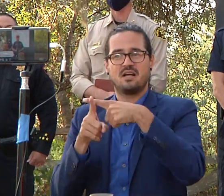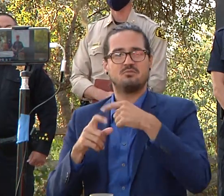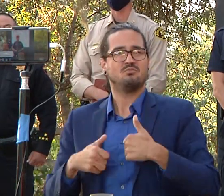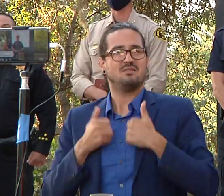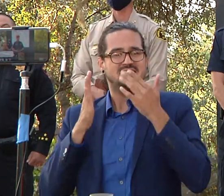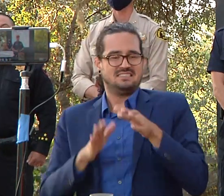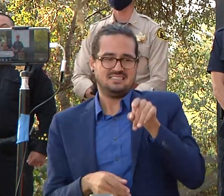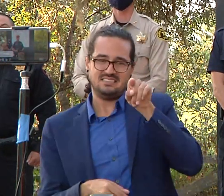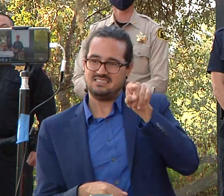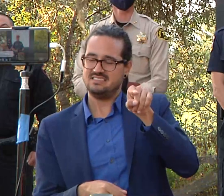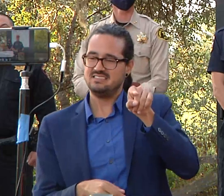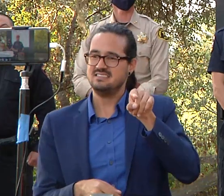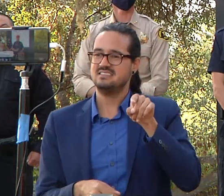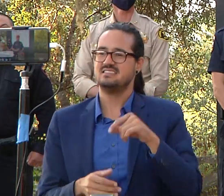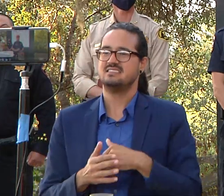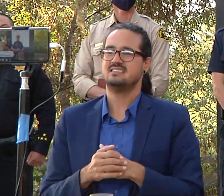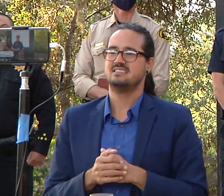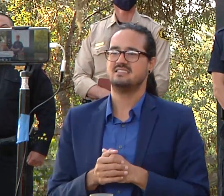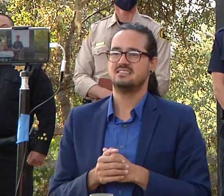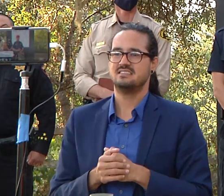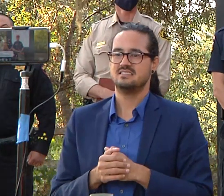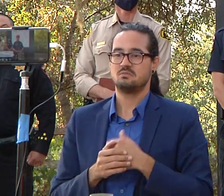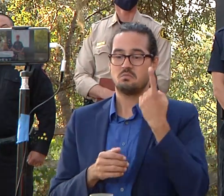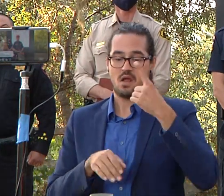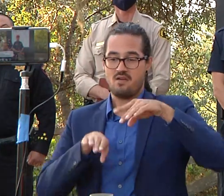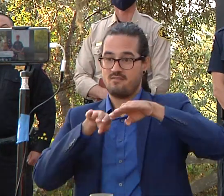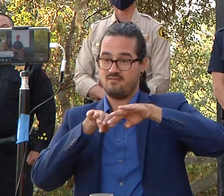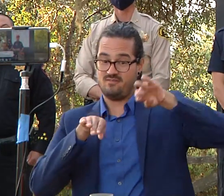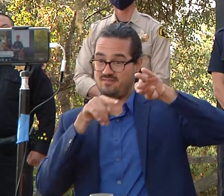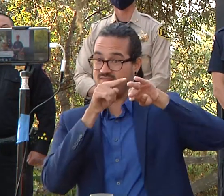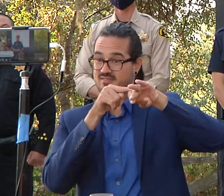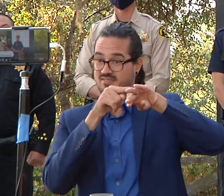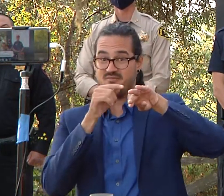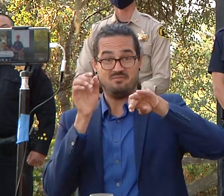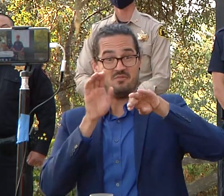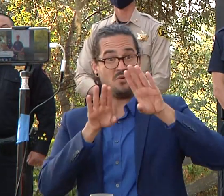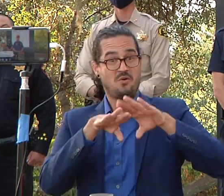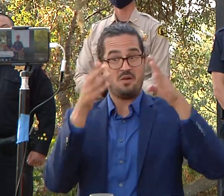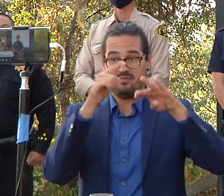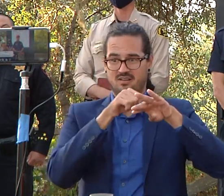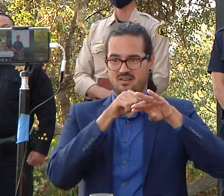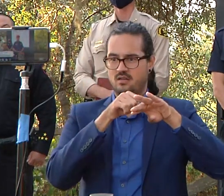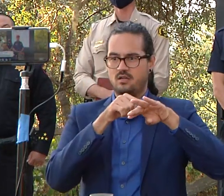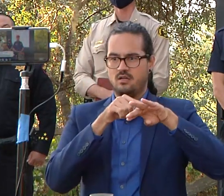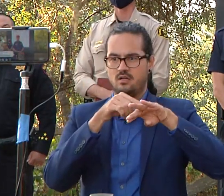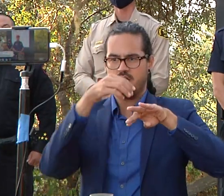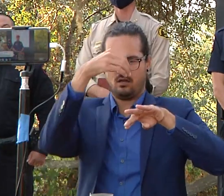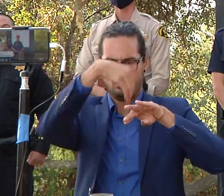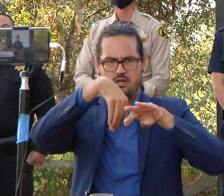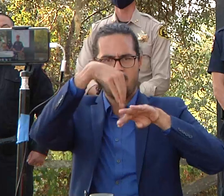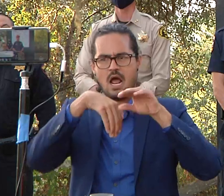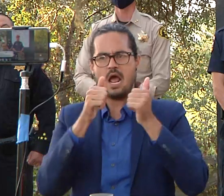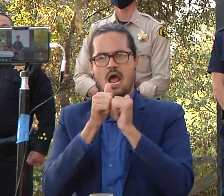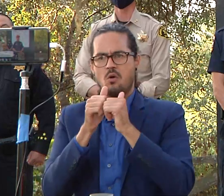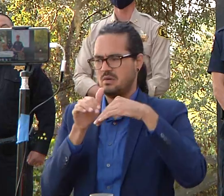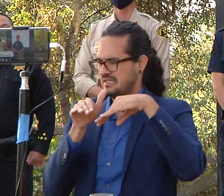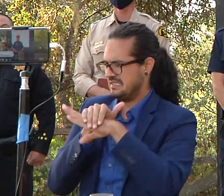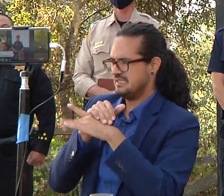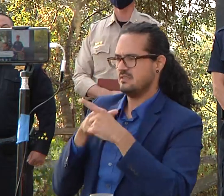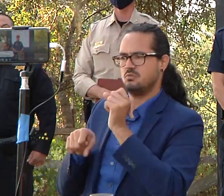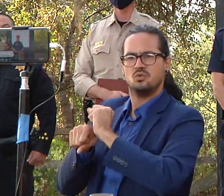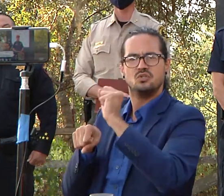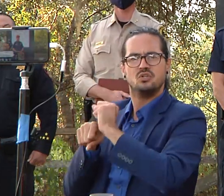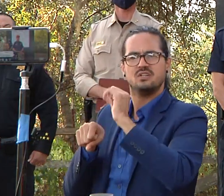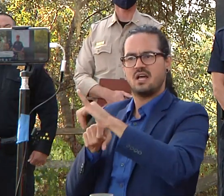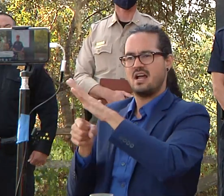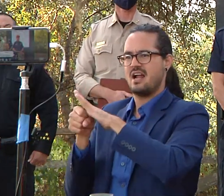one side there's access to the other side and that's that's a huge challenge for us and we understand um the frustrations and the anticipation